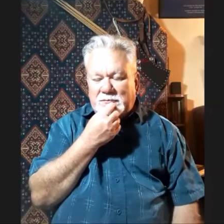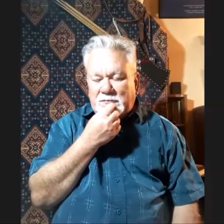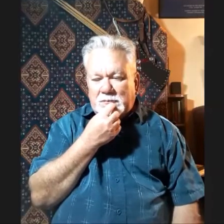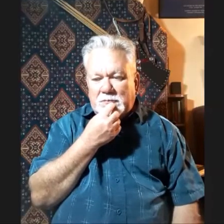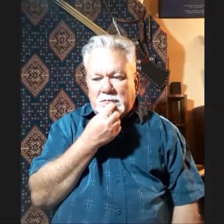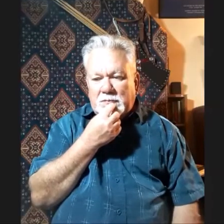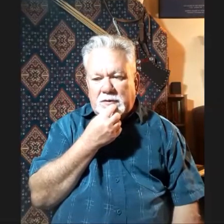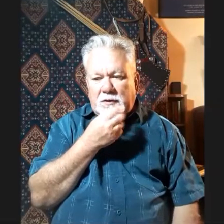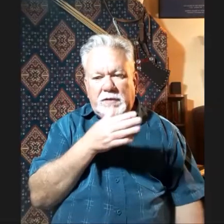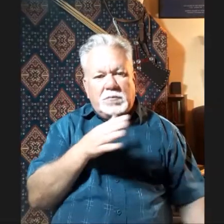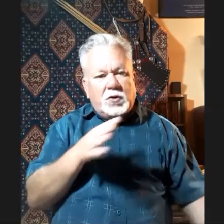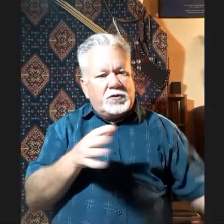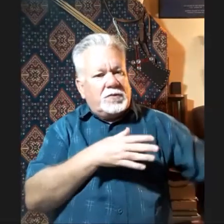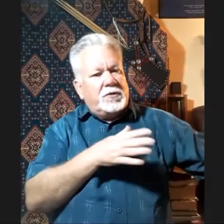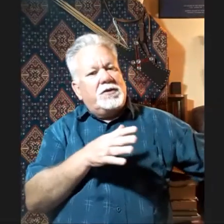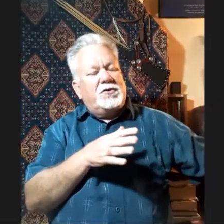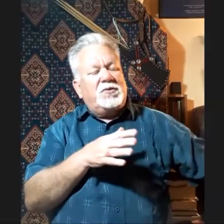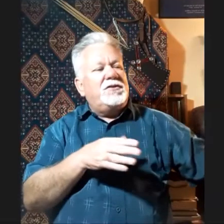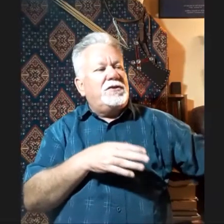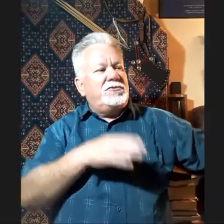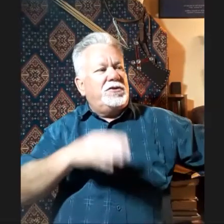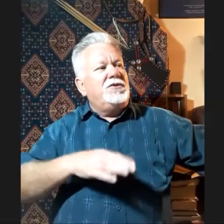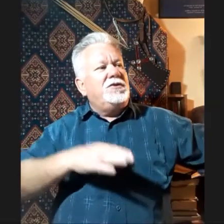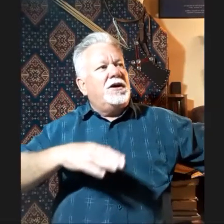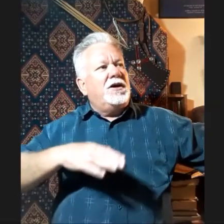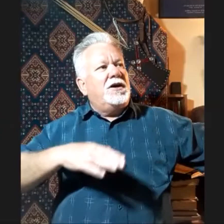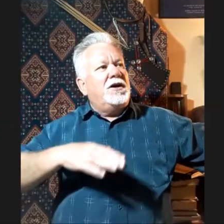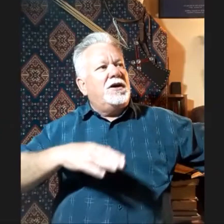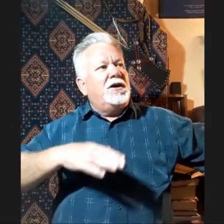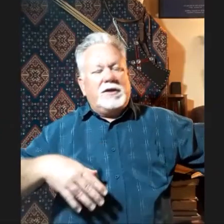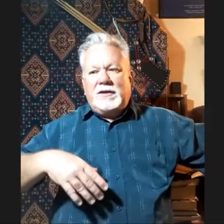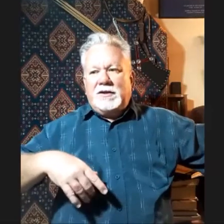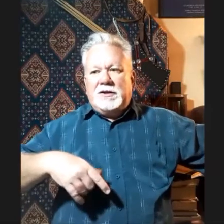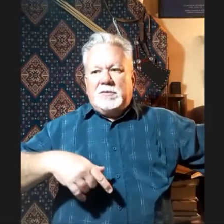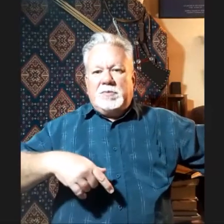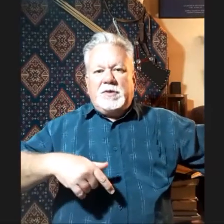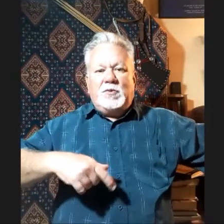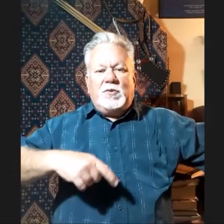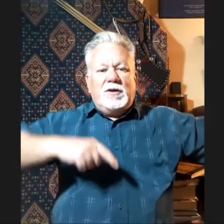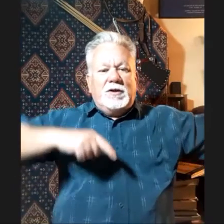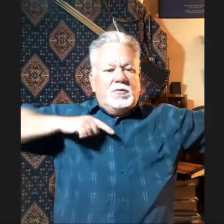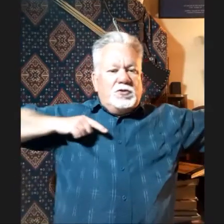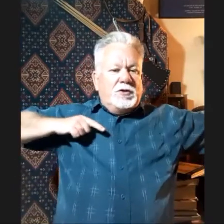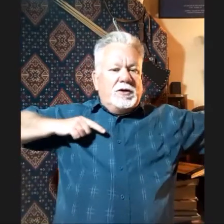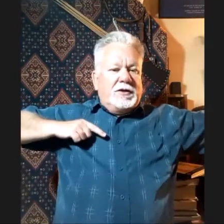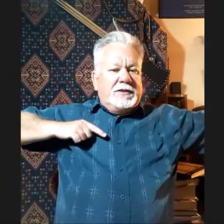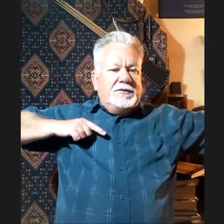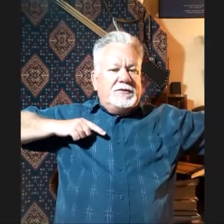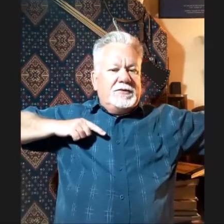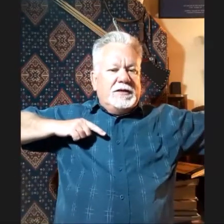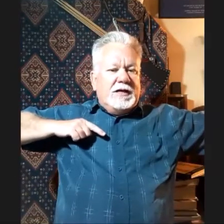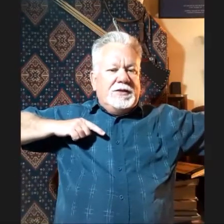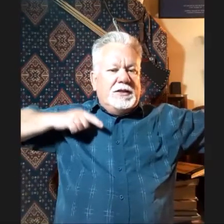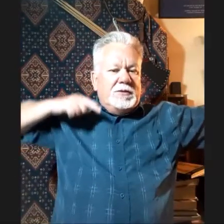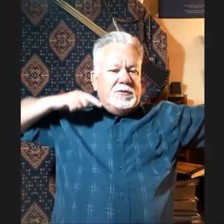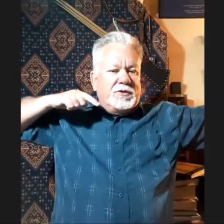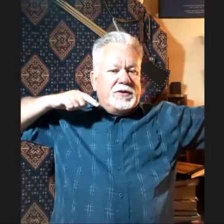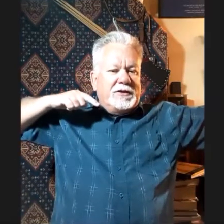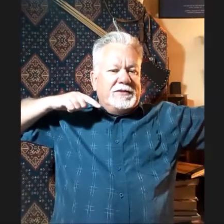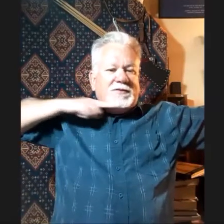in modern times, like in the 20th century, in Mongolia, people were drawing like this. And then they were drawing like this.